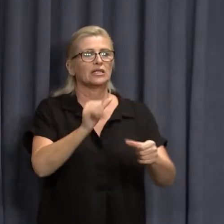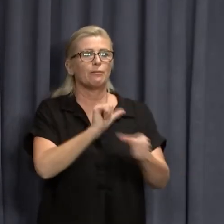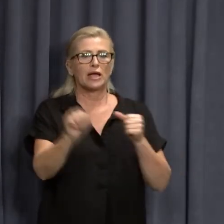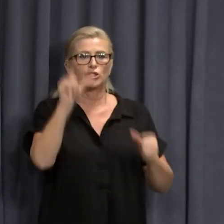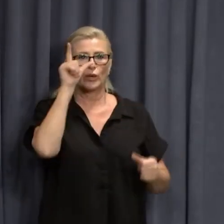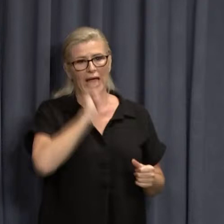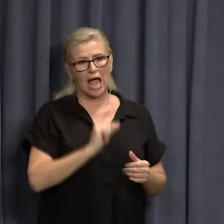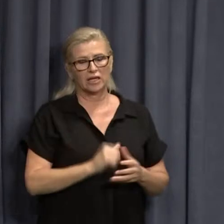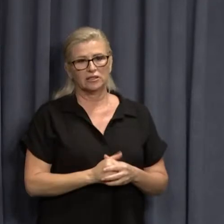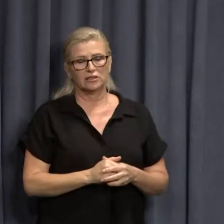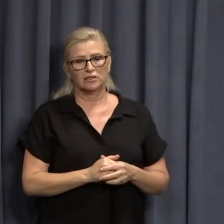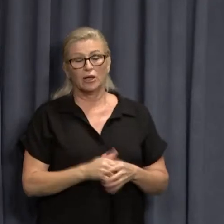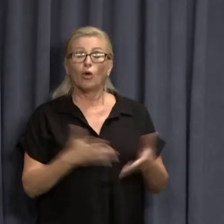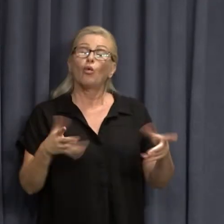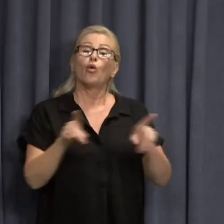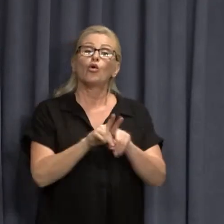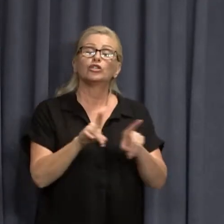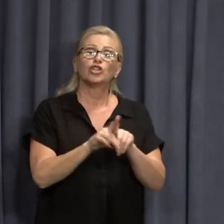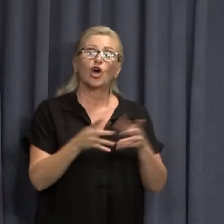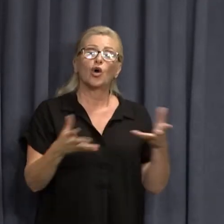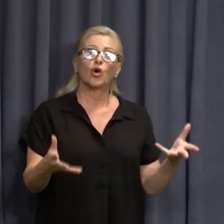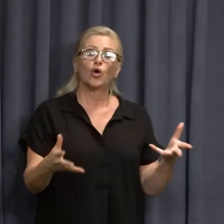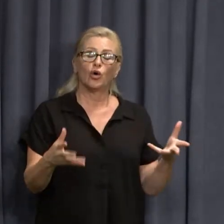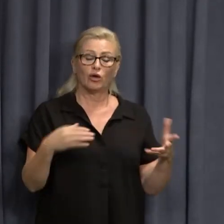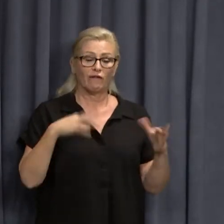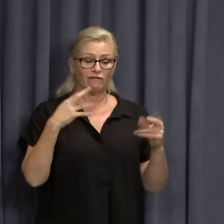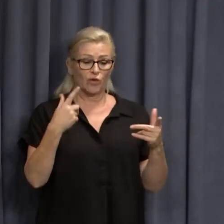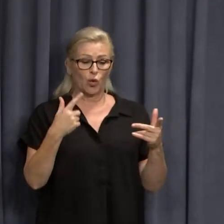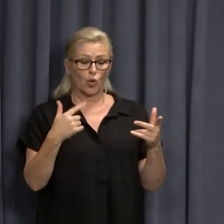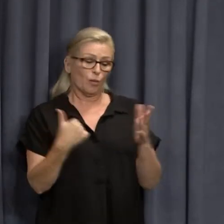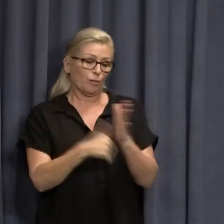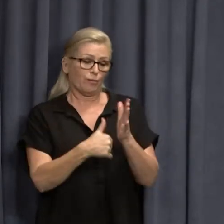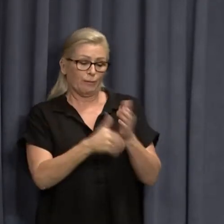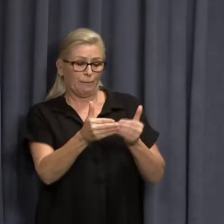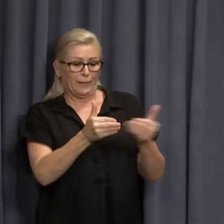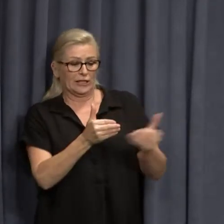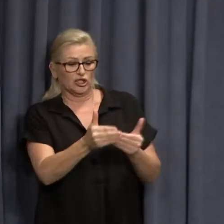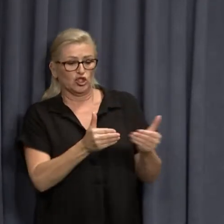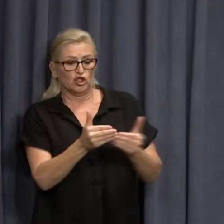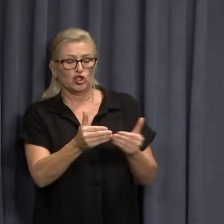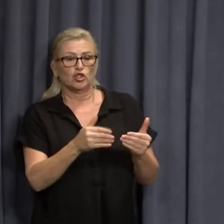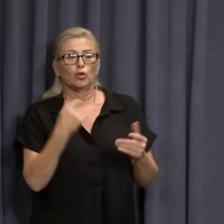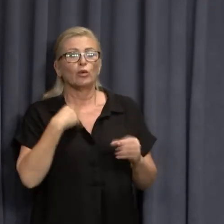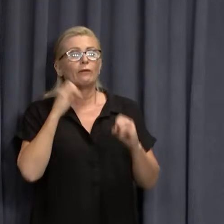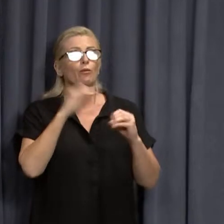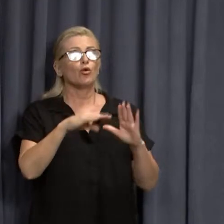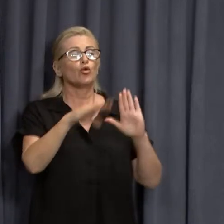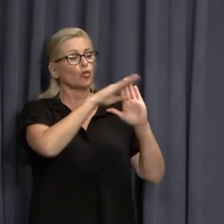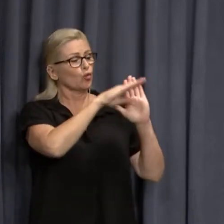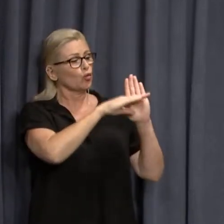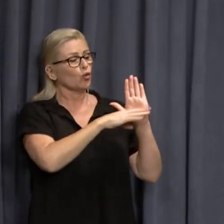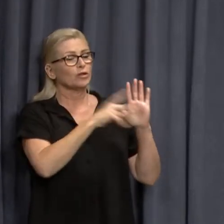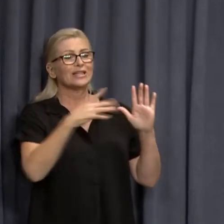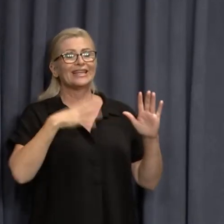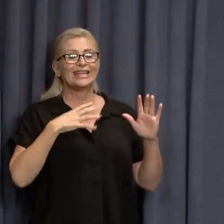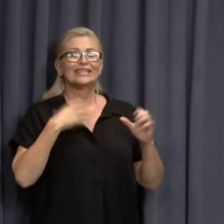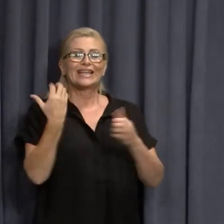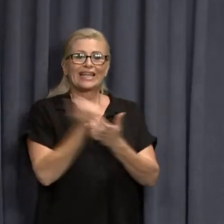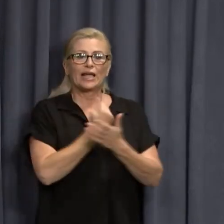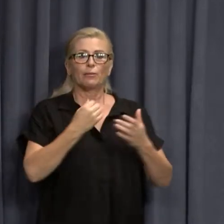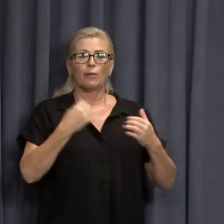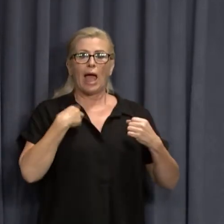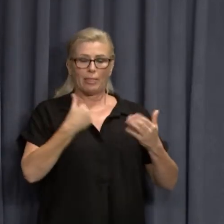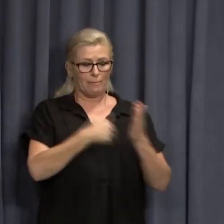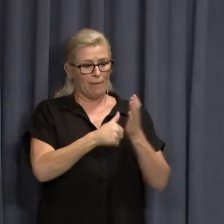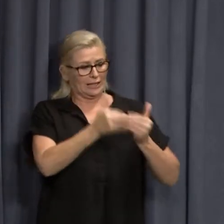we can. We've also, in an economic sense, I suppose, managed to put in place rules and requirements that have kept the economy functioning